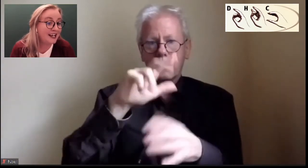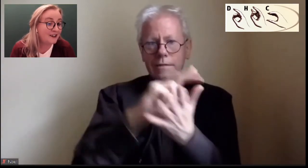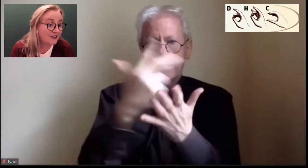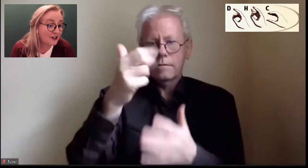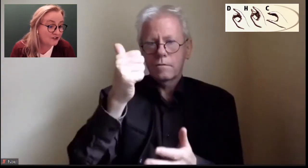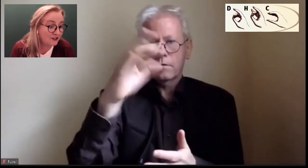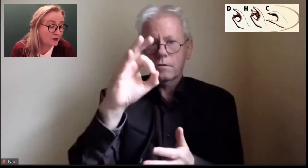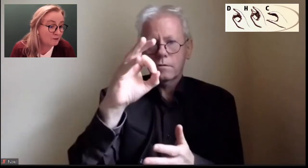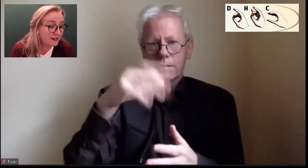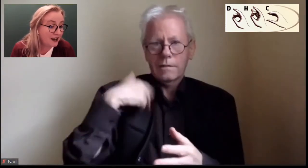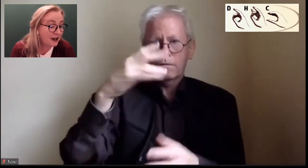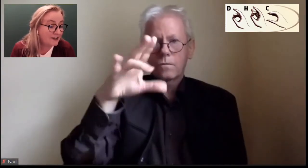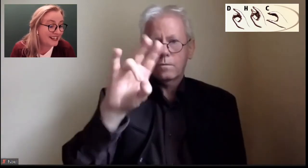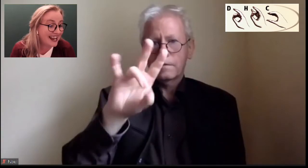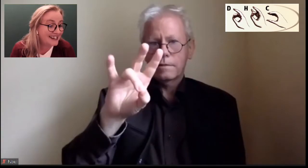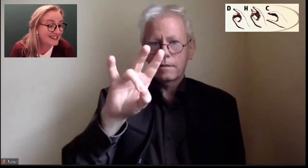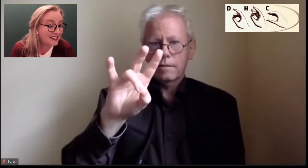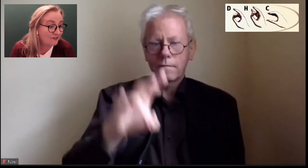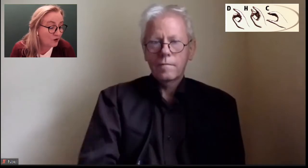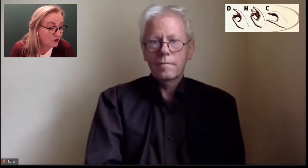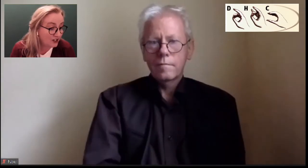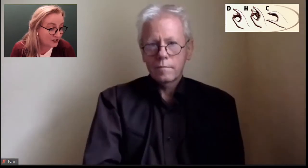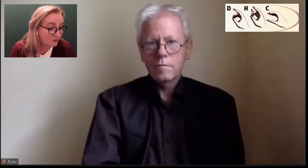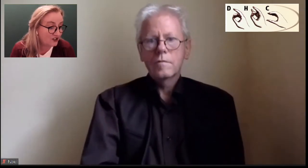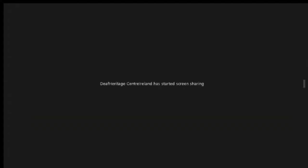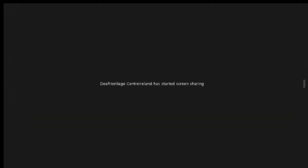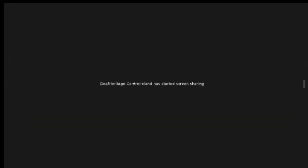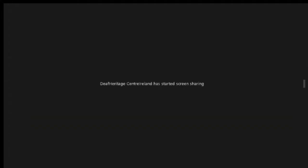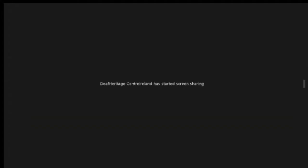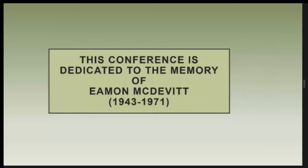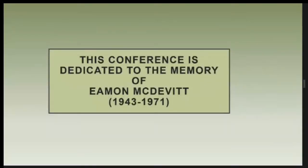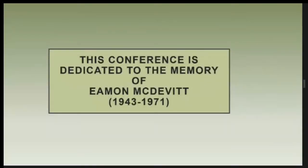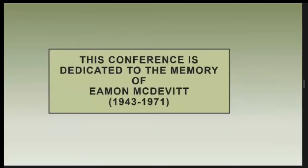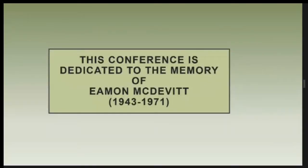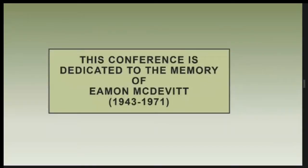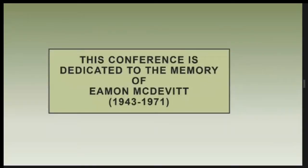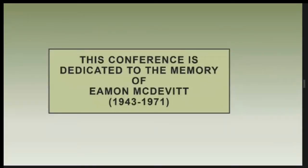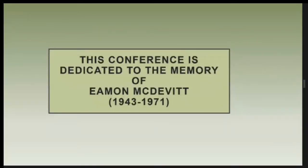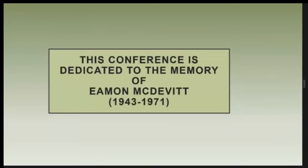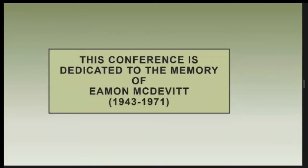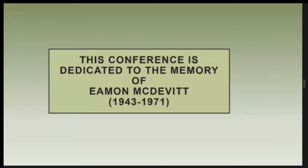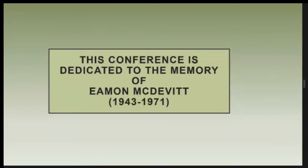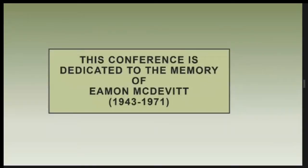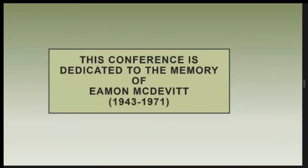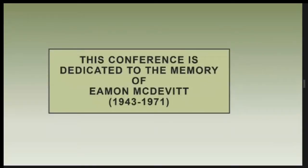And the anniversary will be on the 18th of August, which is next Thursday.